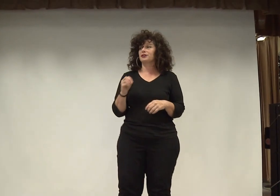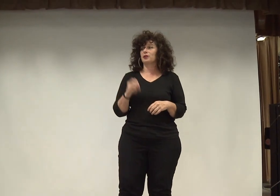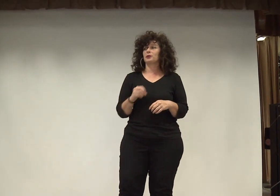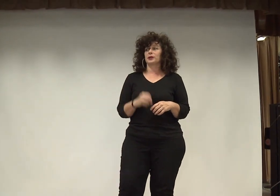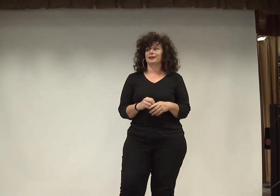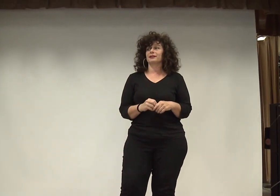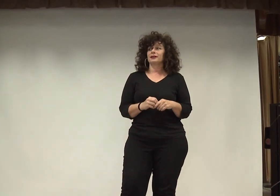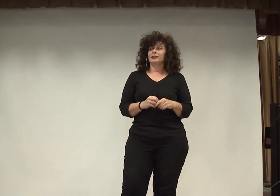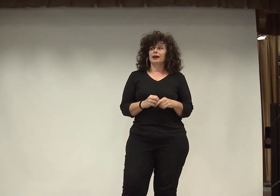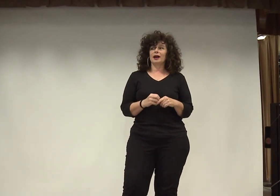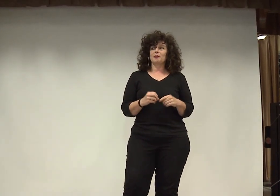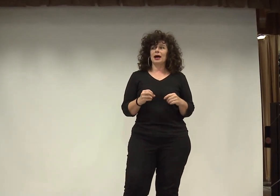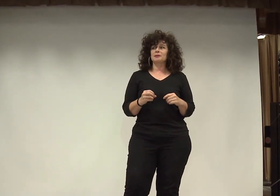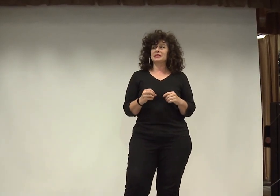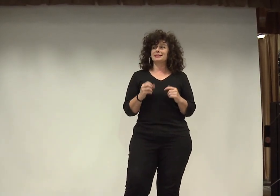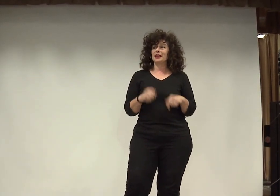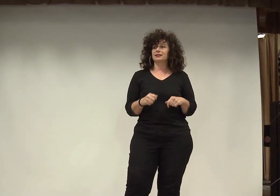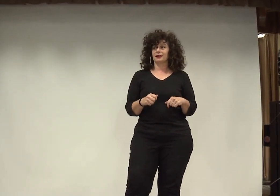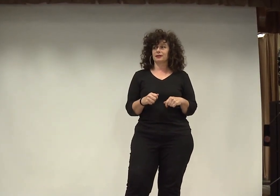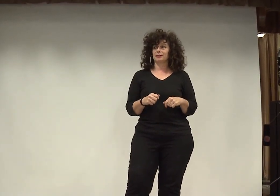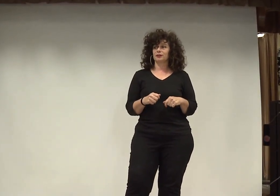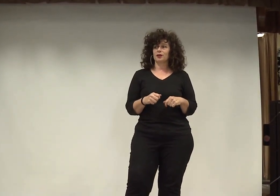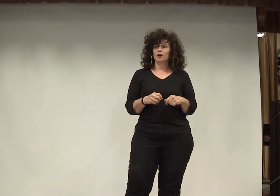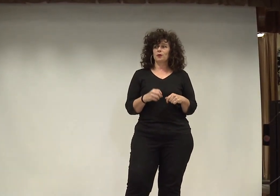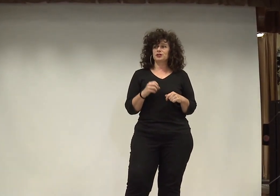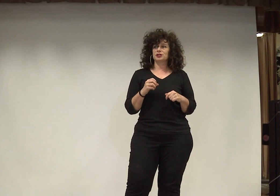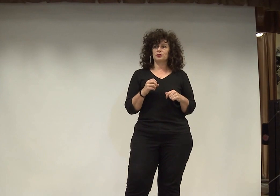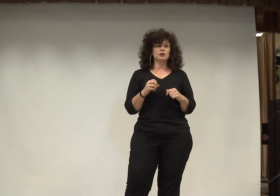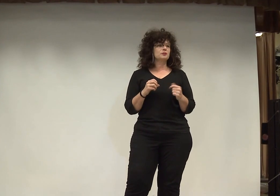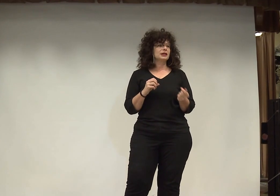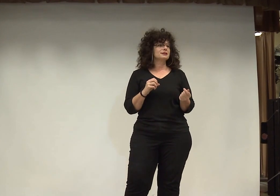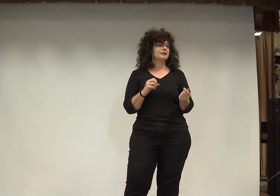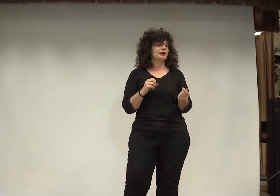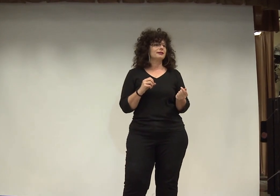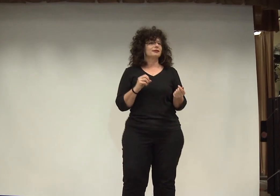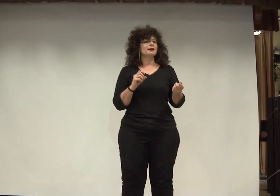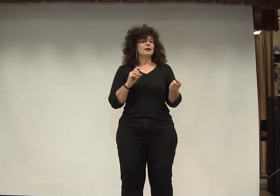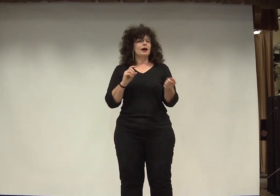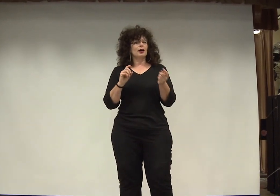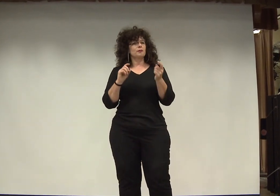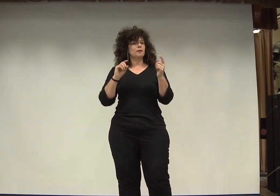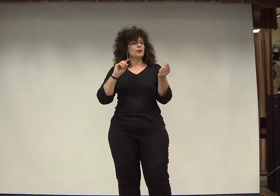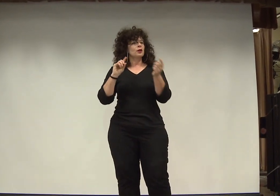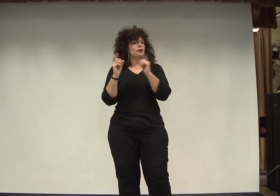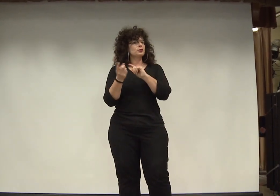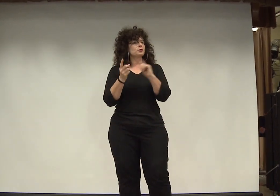had trouble reading. I'm dyslexic, which means that you